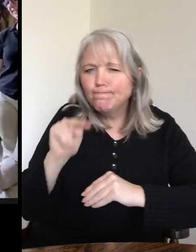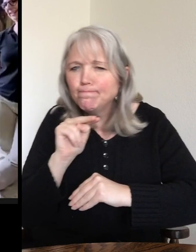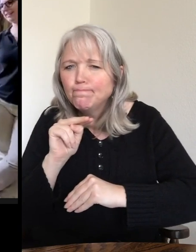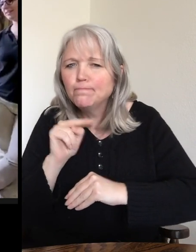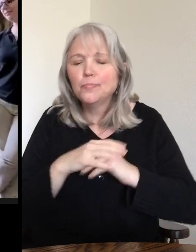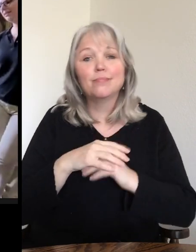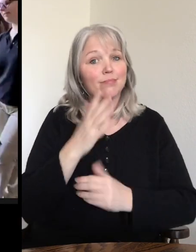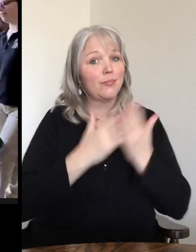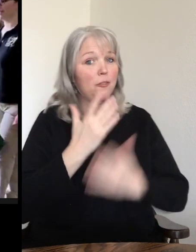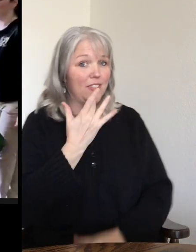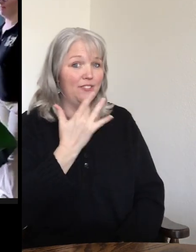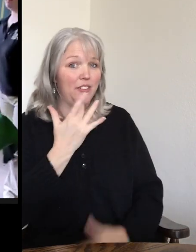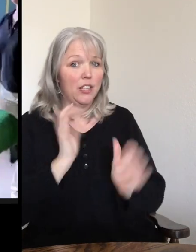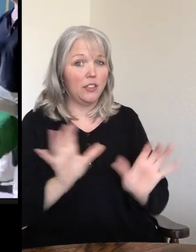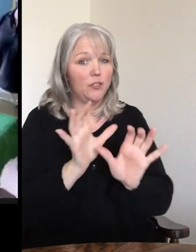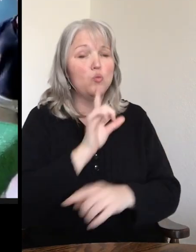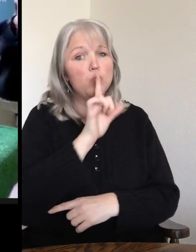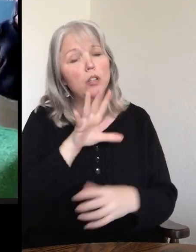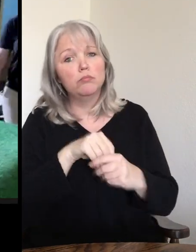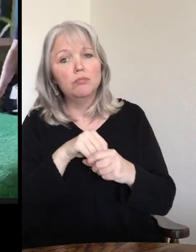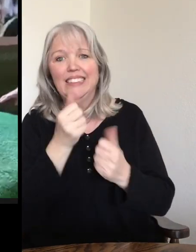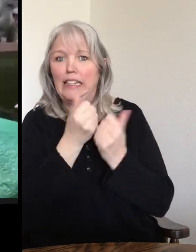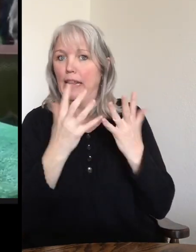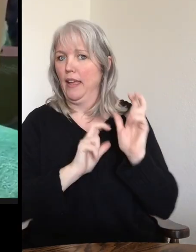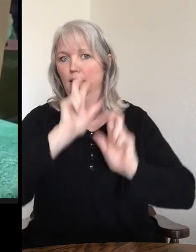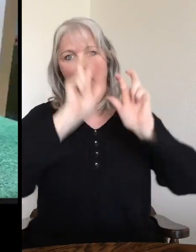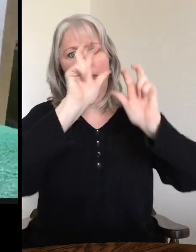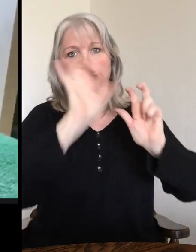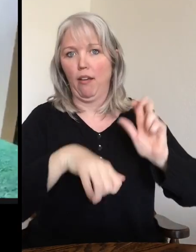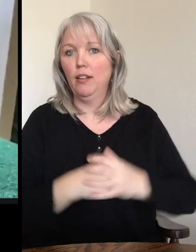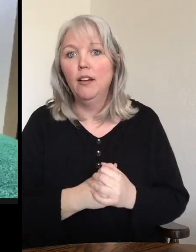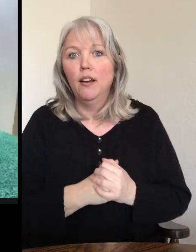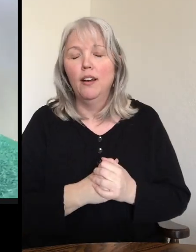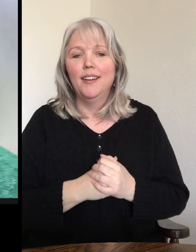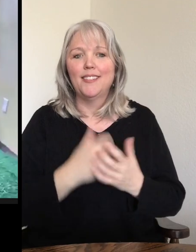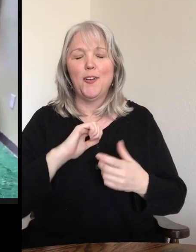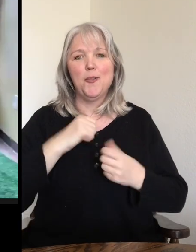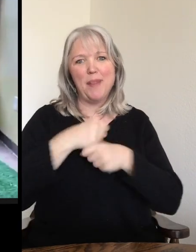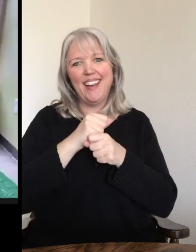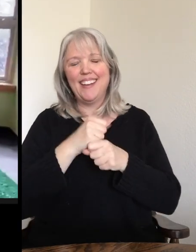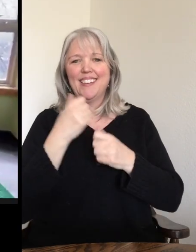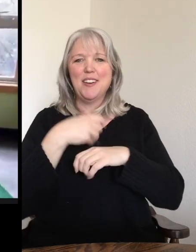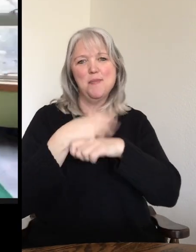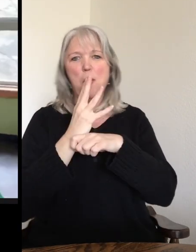And some of his favorite activities really just include anything with climbing. So we created basically a porcupine playground.